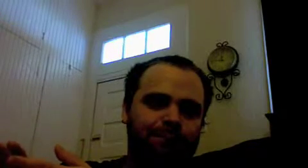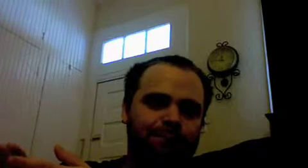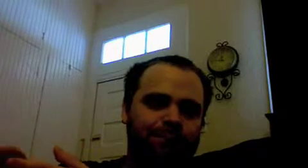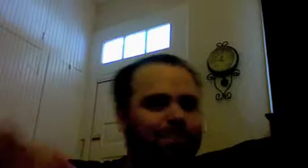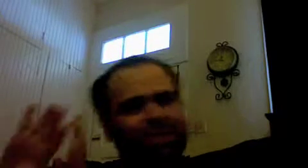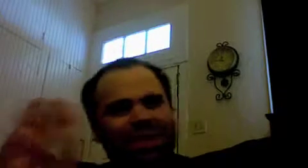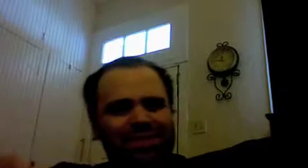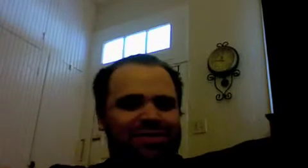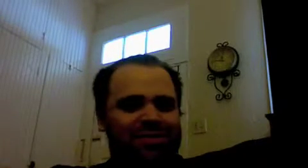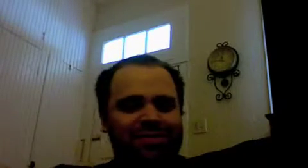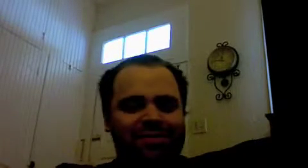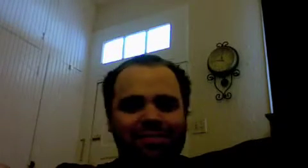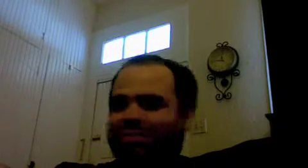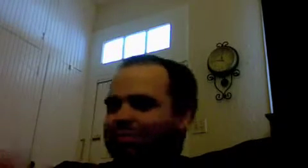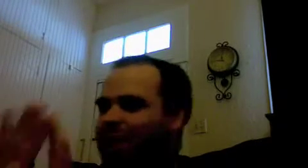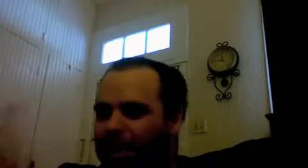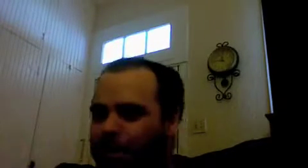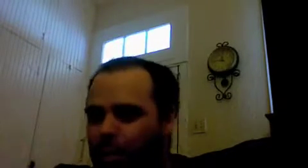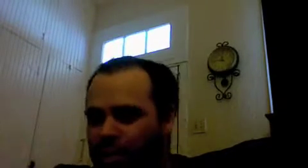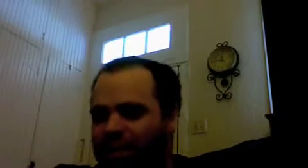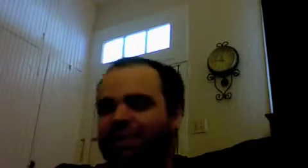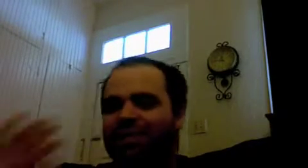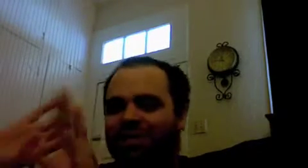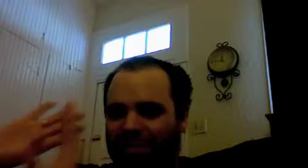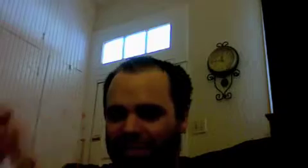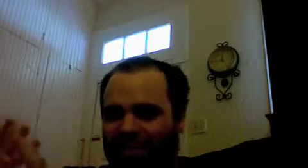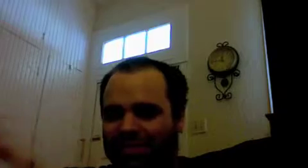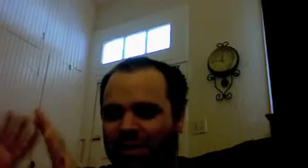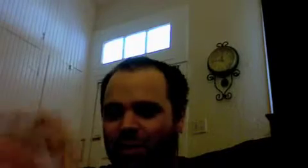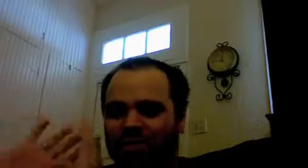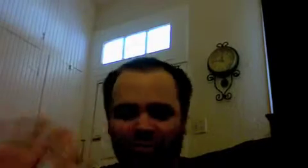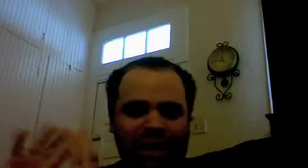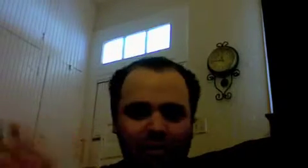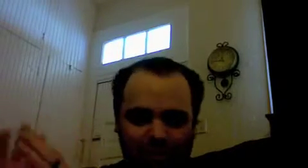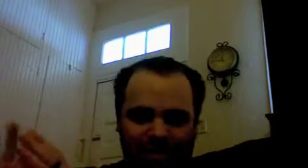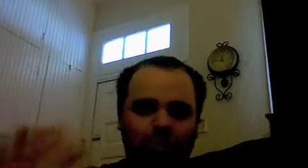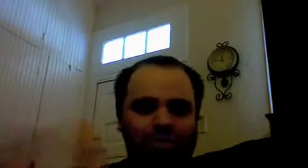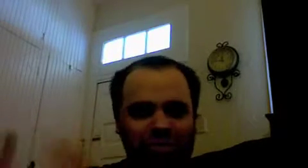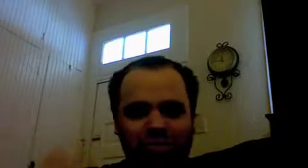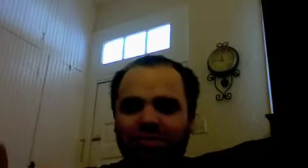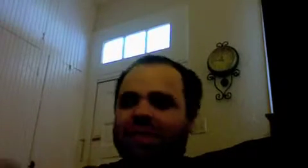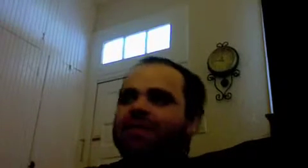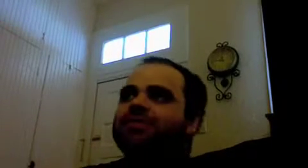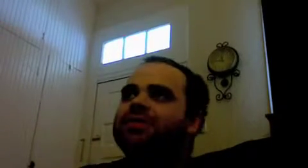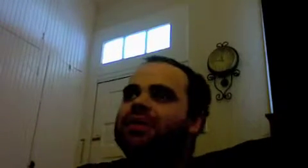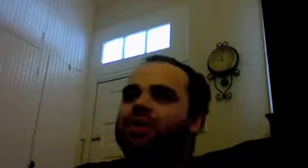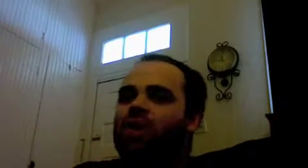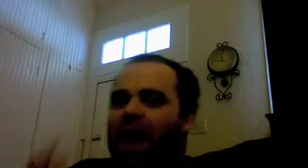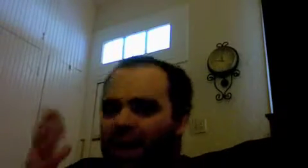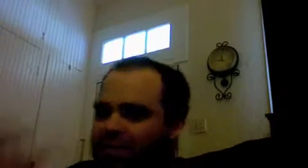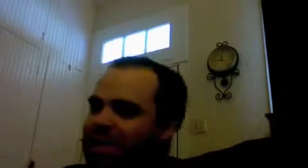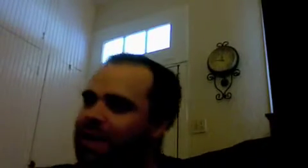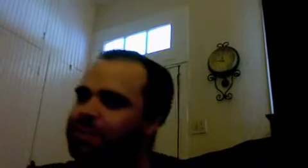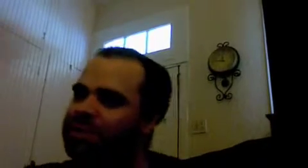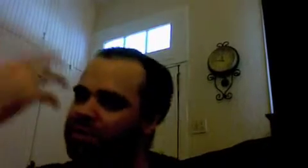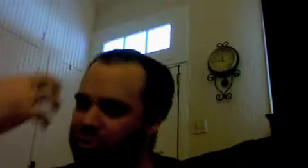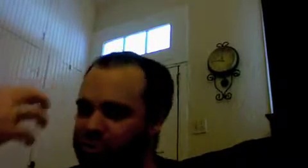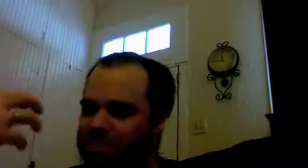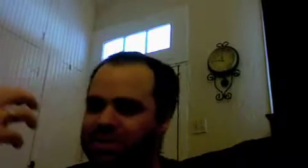but that's not important that's not that's not what's interesting what's interesting is how does God appear to himself